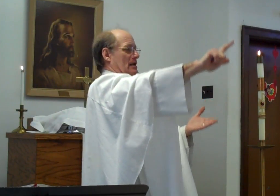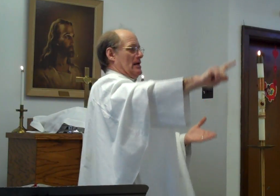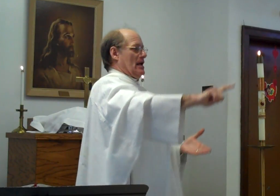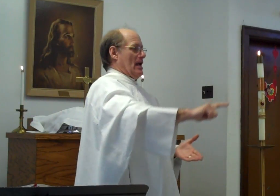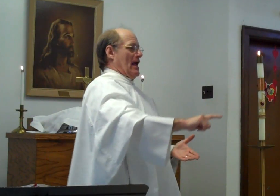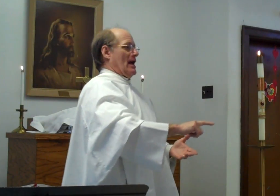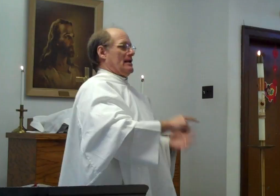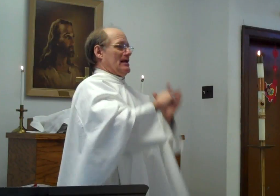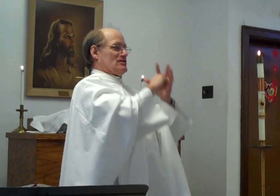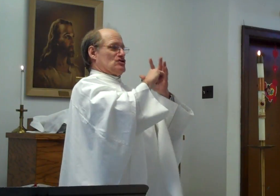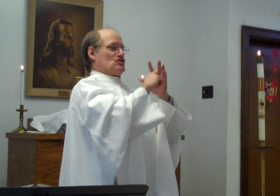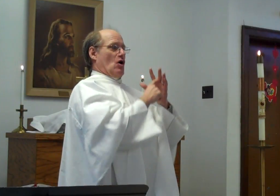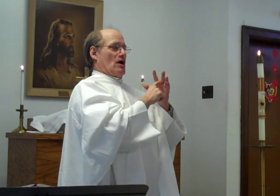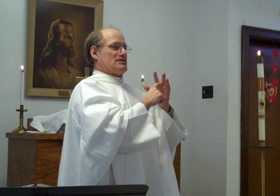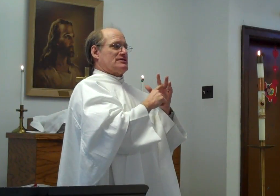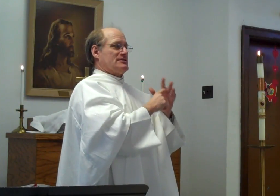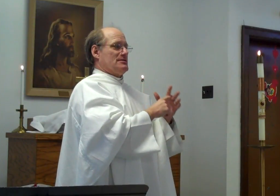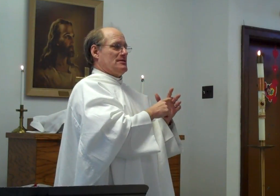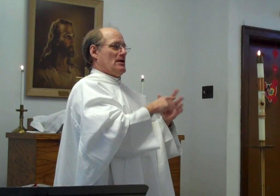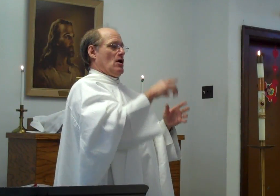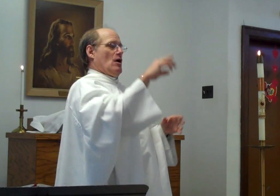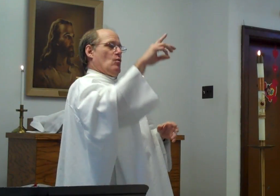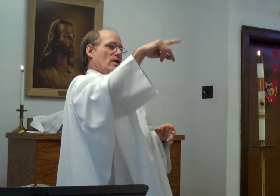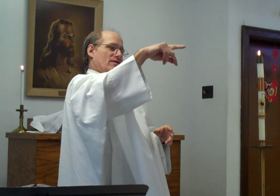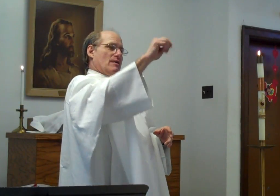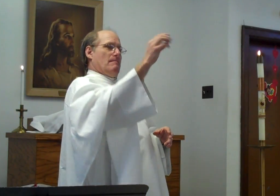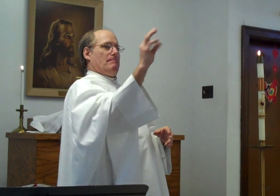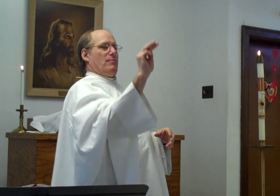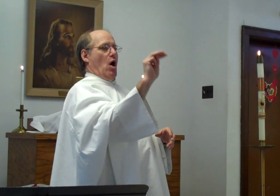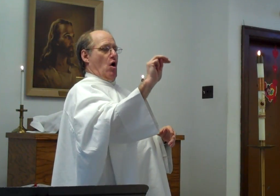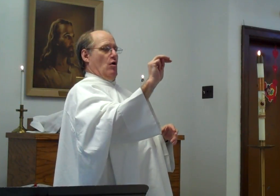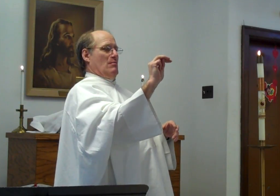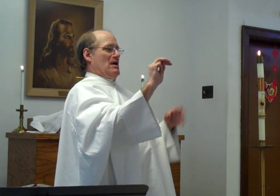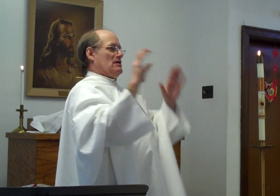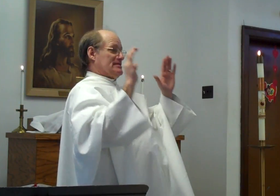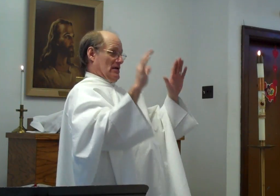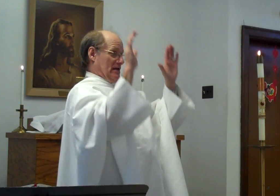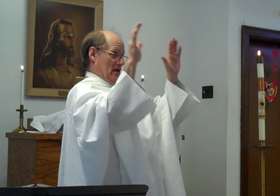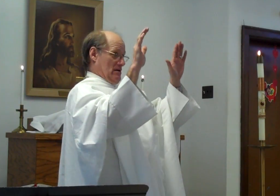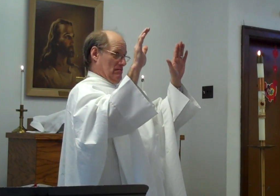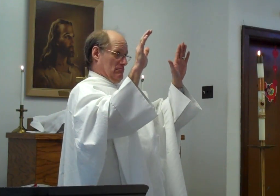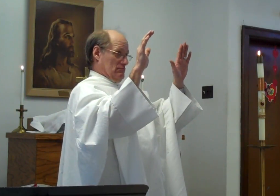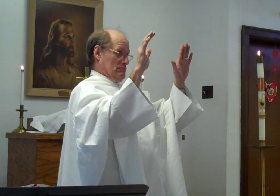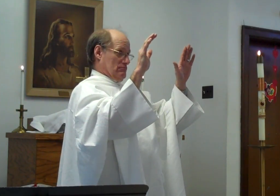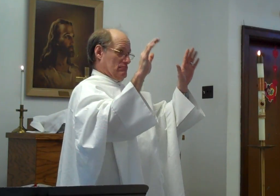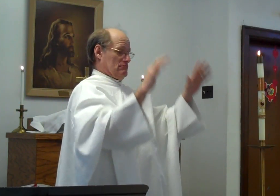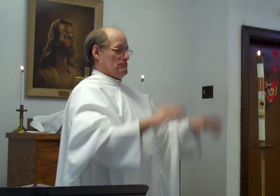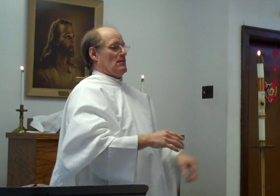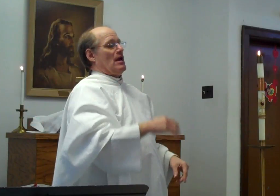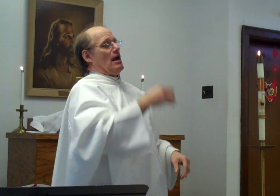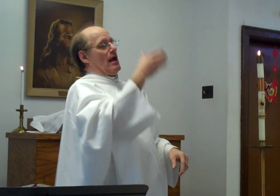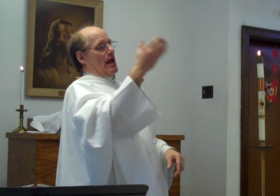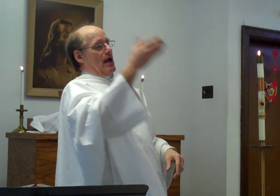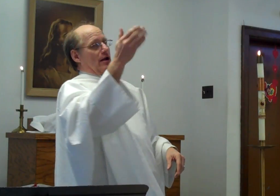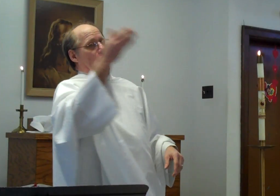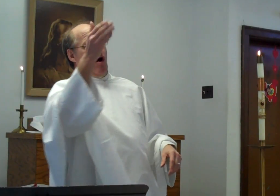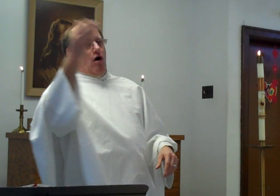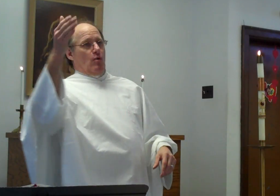and it starts with Palm Sunday. And all